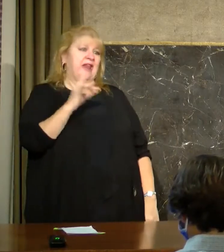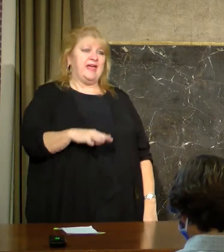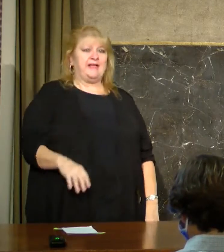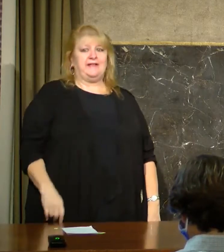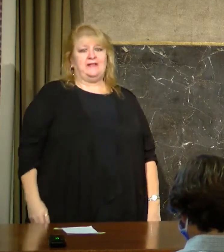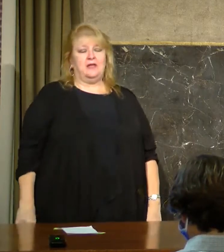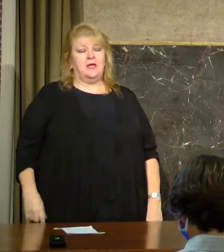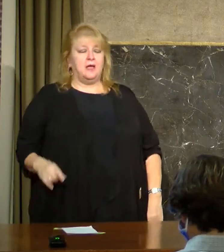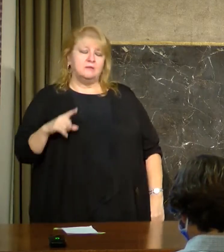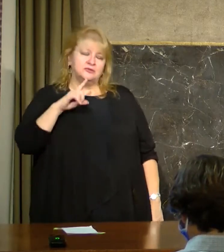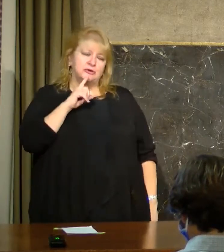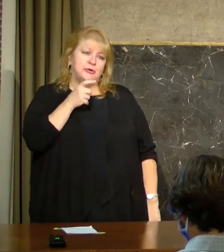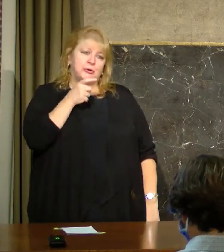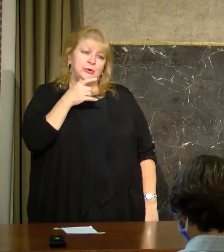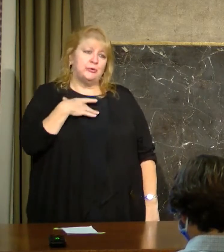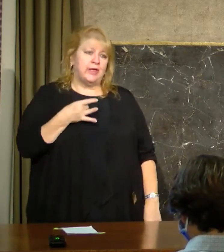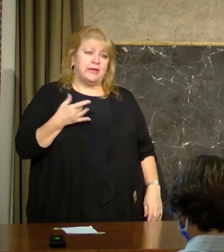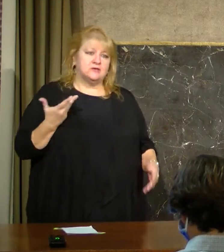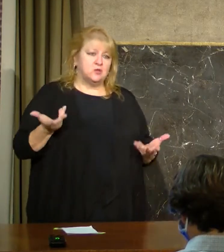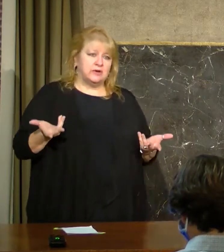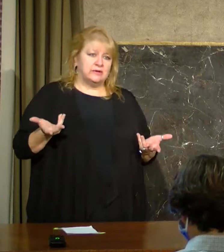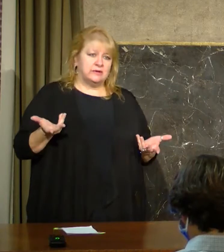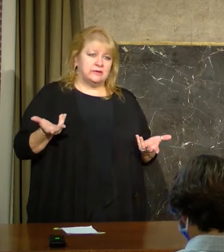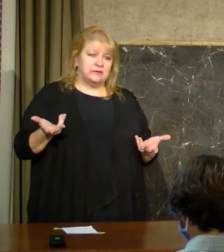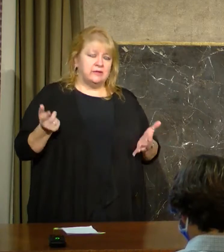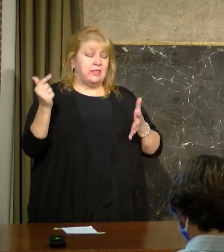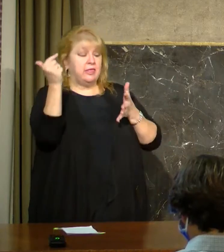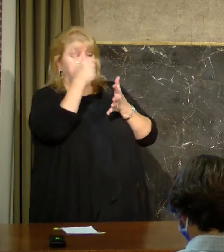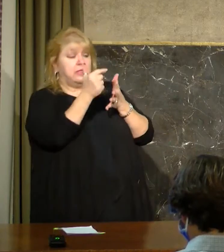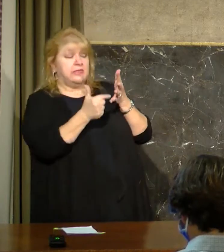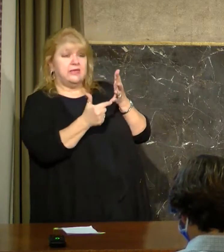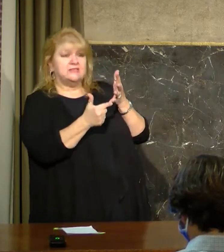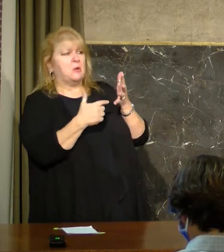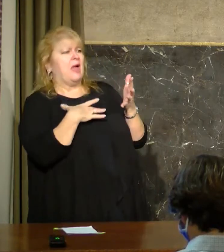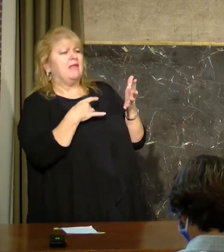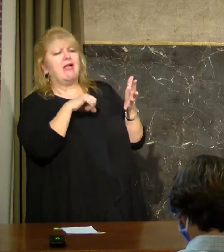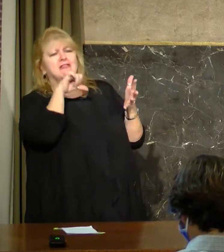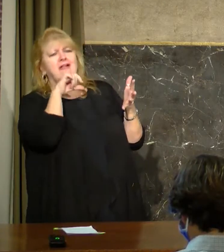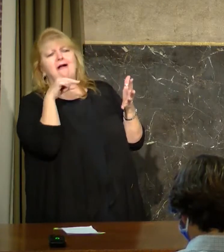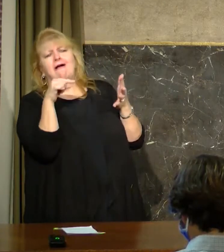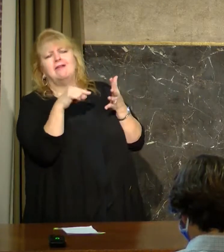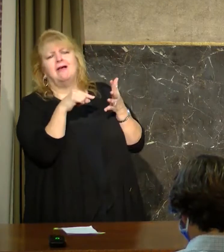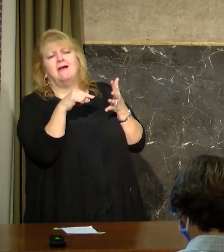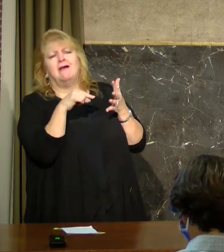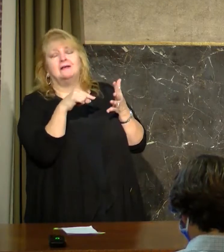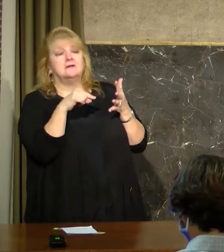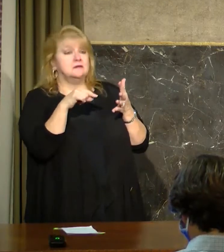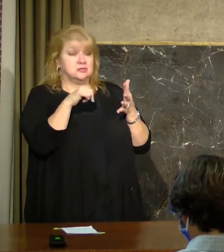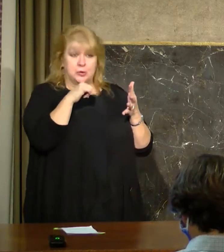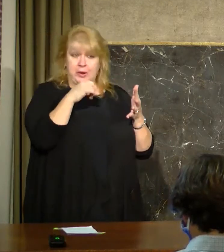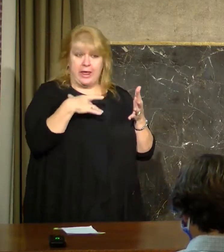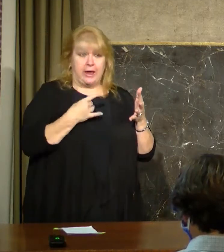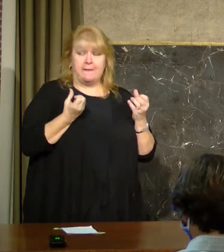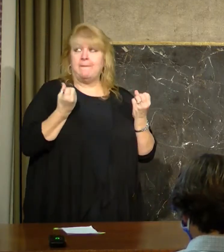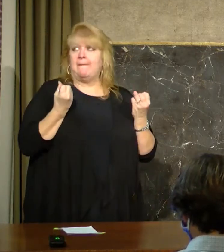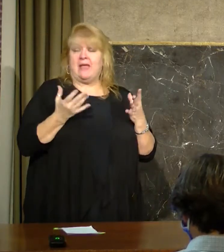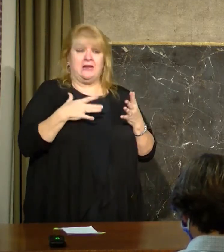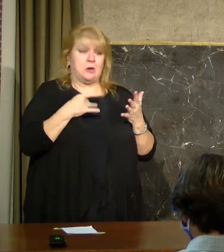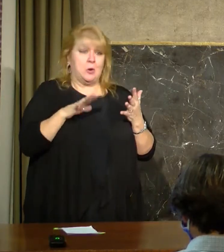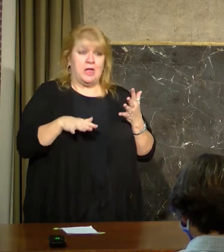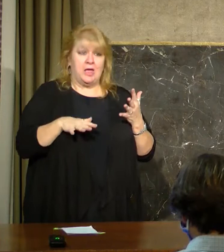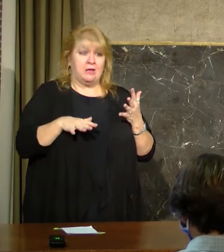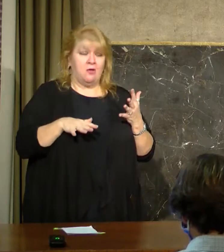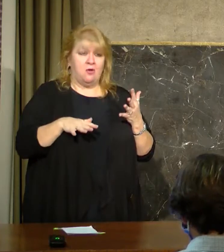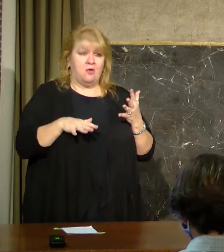and I suspect nobody really likes them, the mitigation measures we know work. They're the same ones recommended by the CDC and the Surgeon